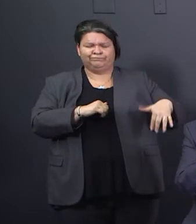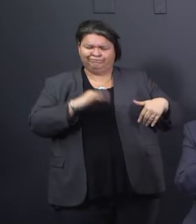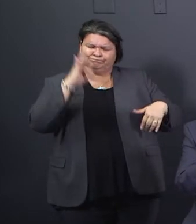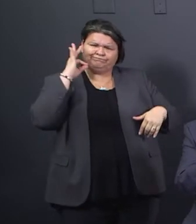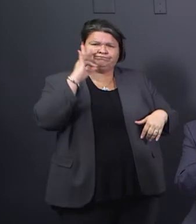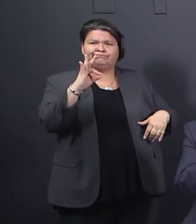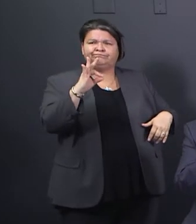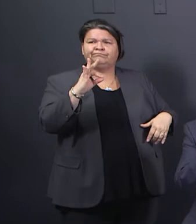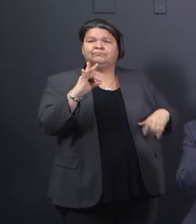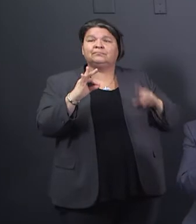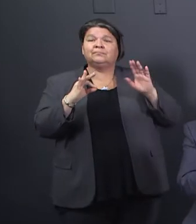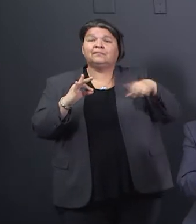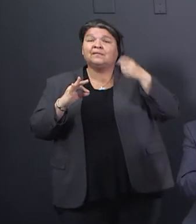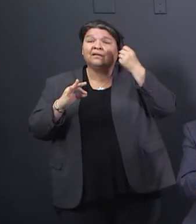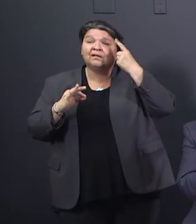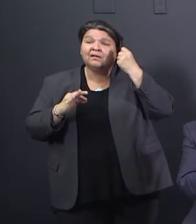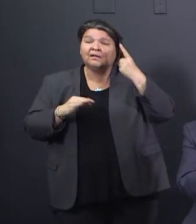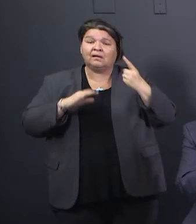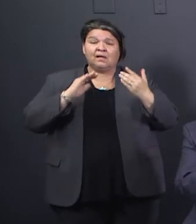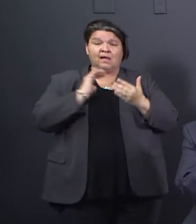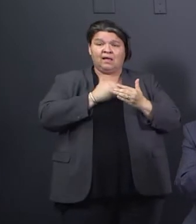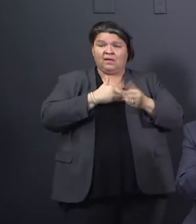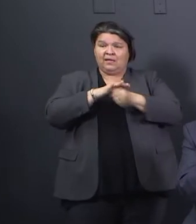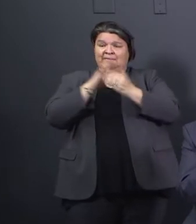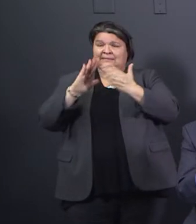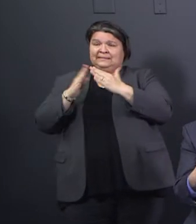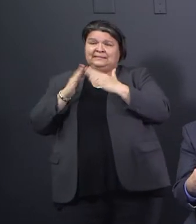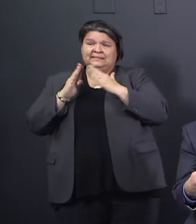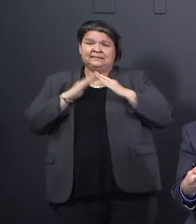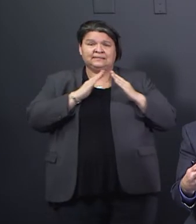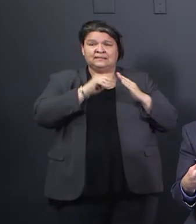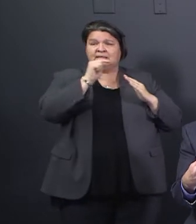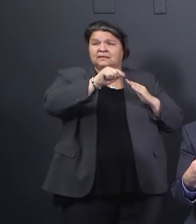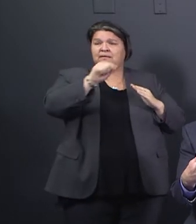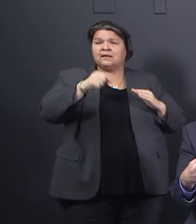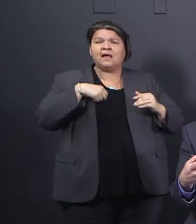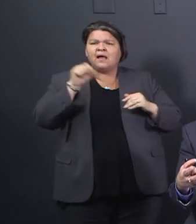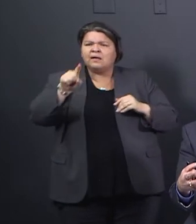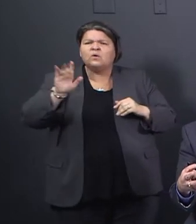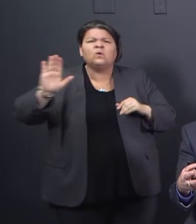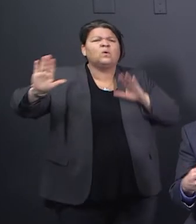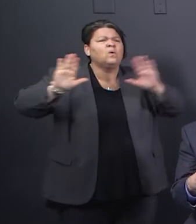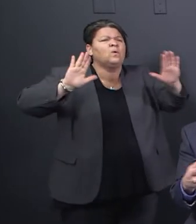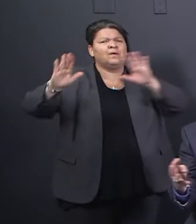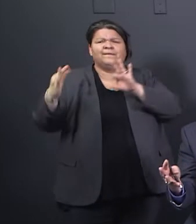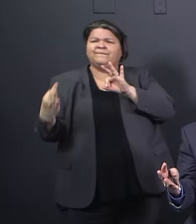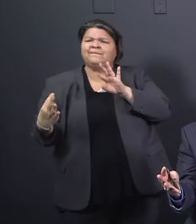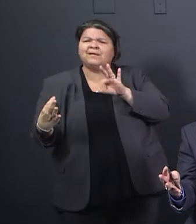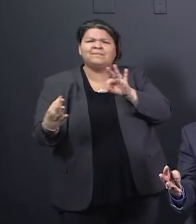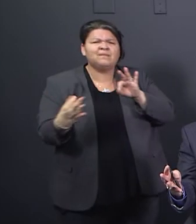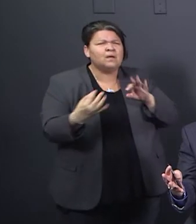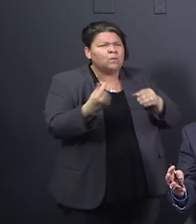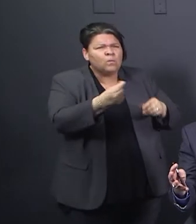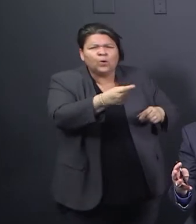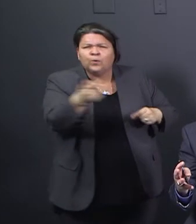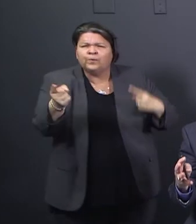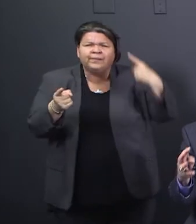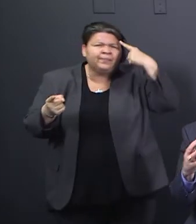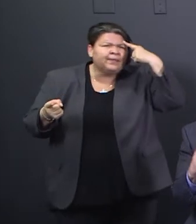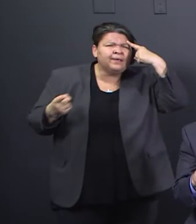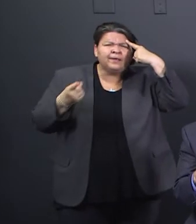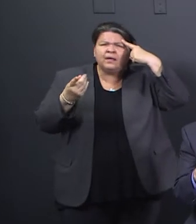and asked for their comments, there were very little changes that needed to be made anywhere across the county.